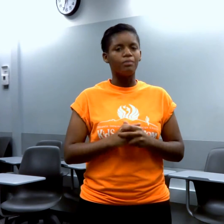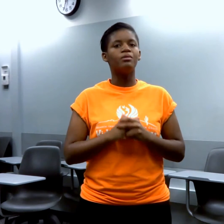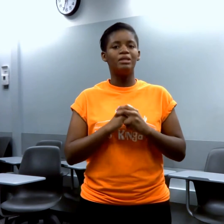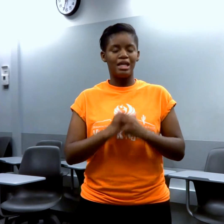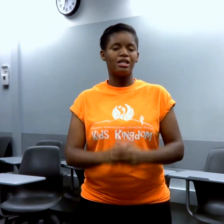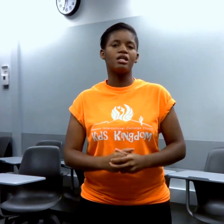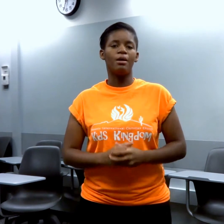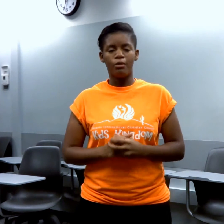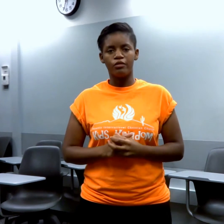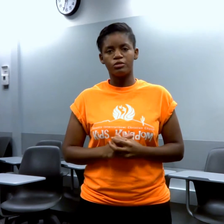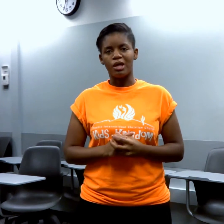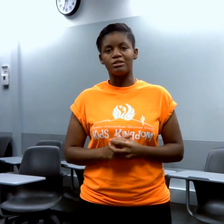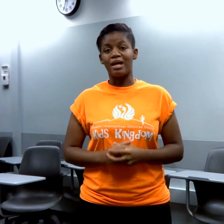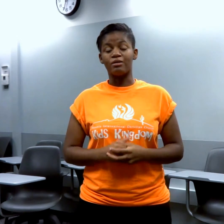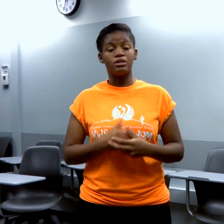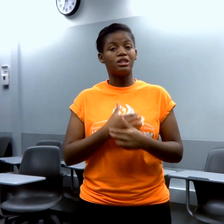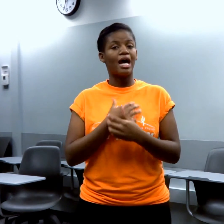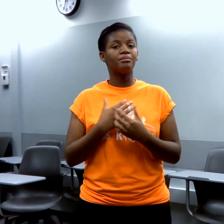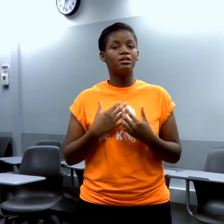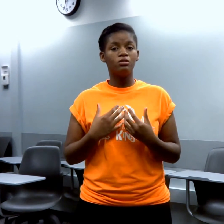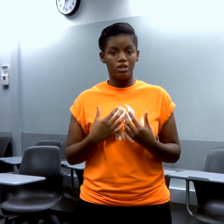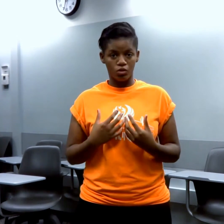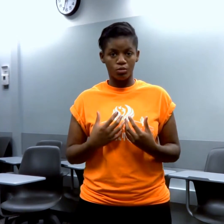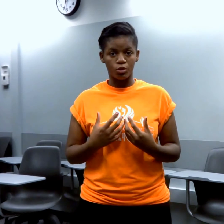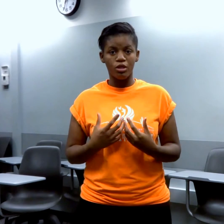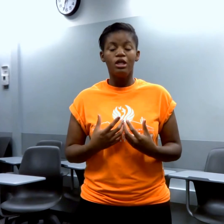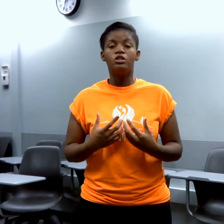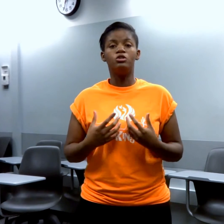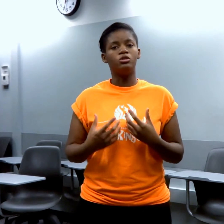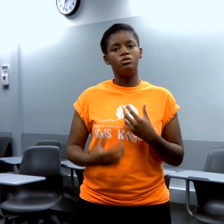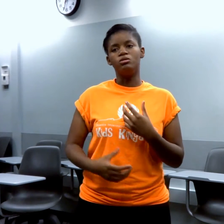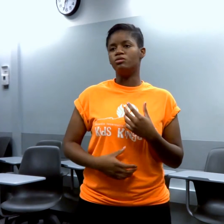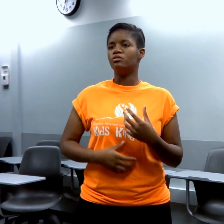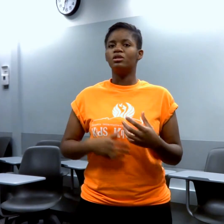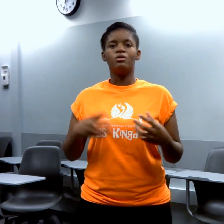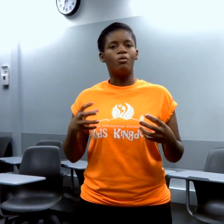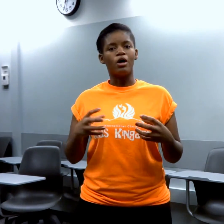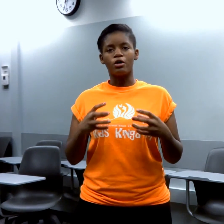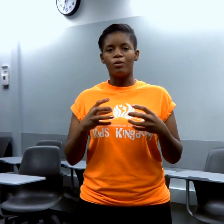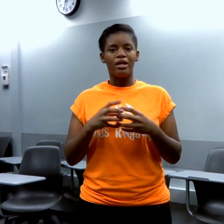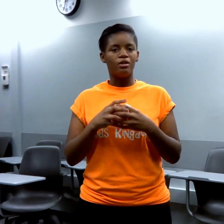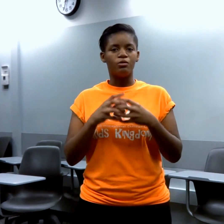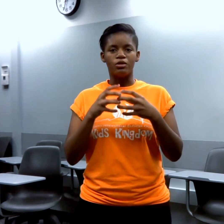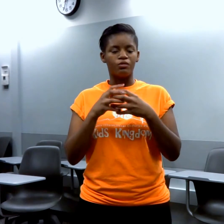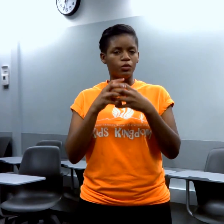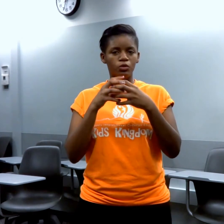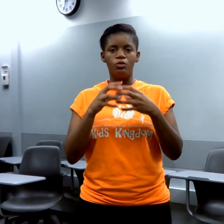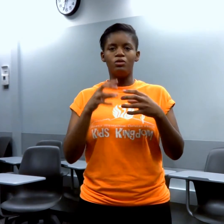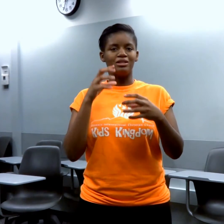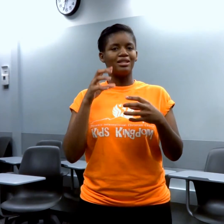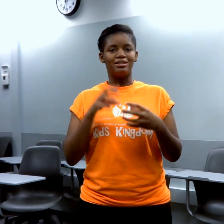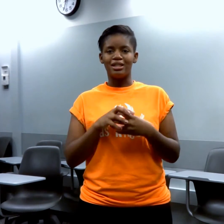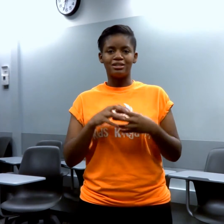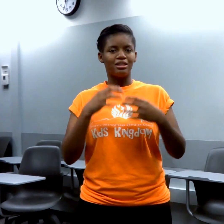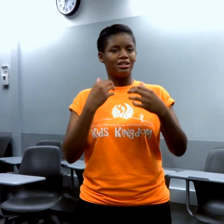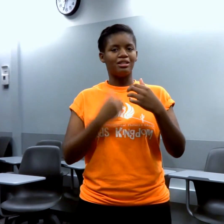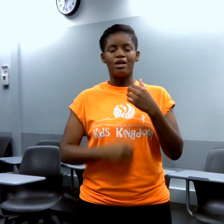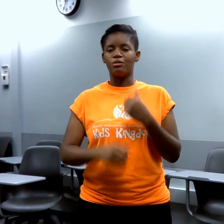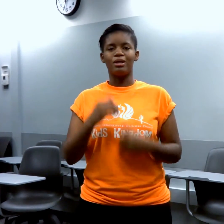will be gaining a couple of those pounds back, which is absolutely normal, due to water weight with food and digestion, and now your body